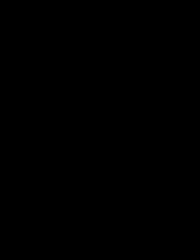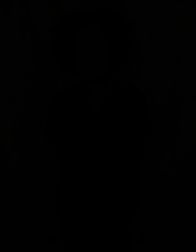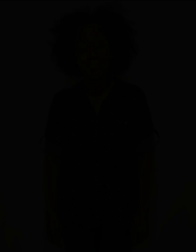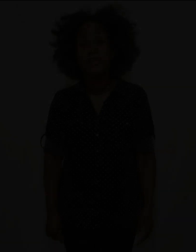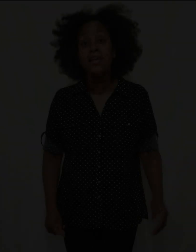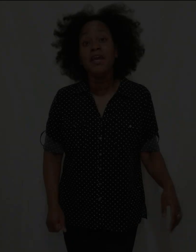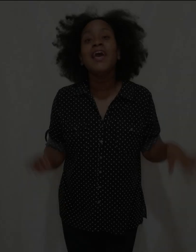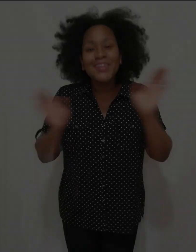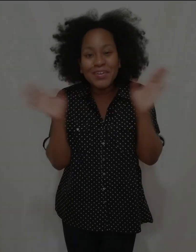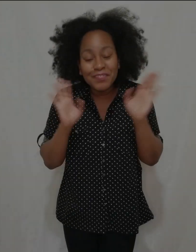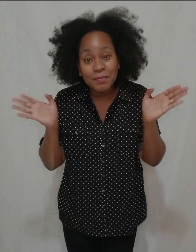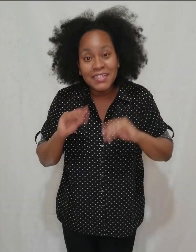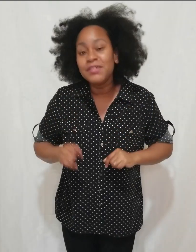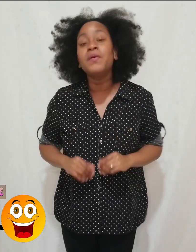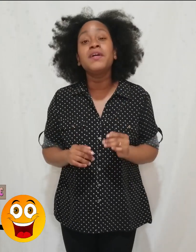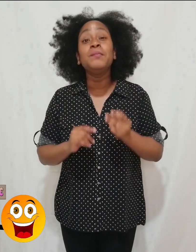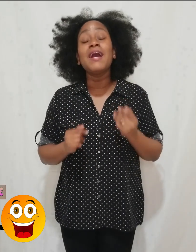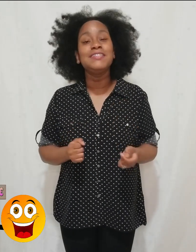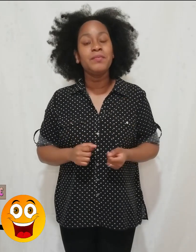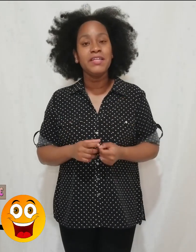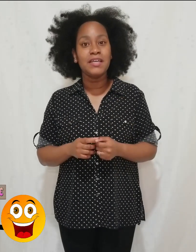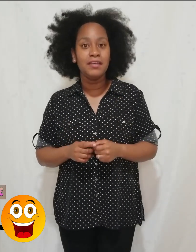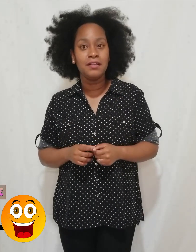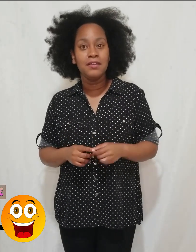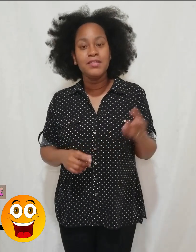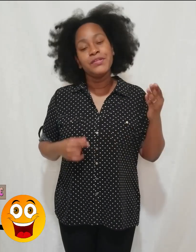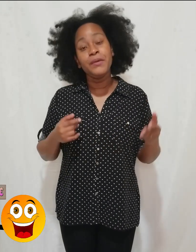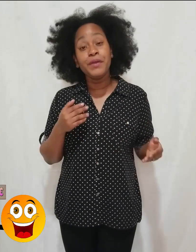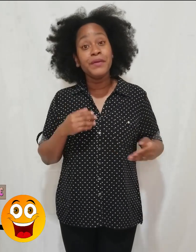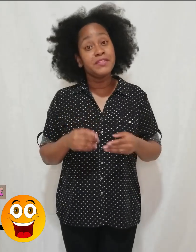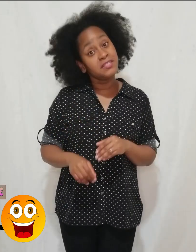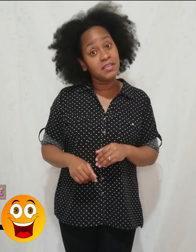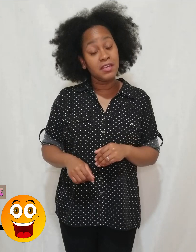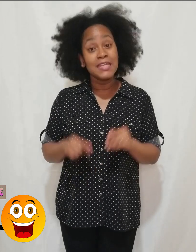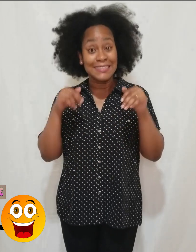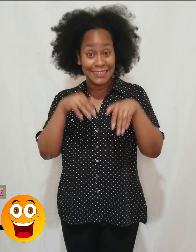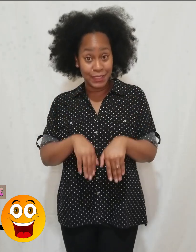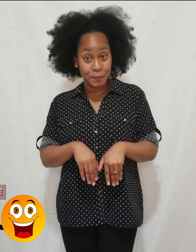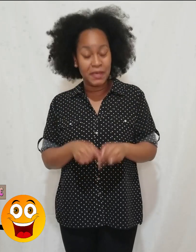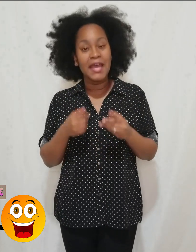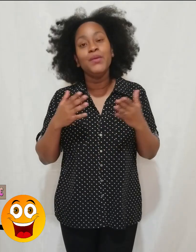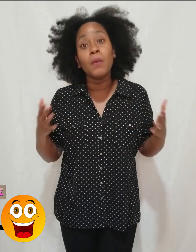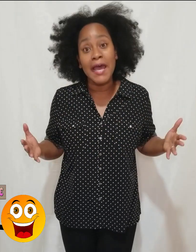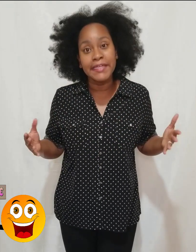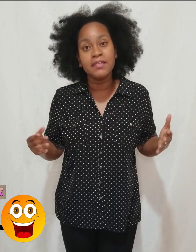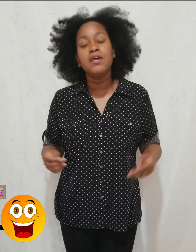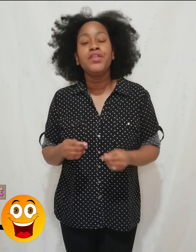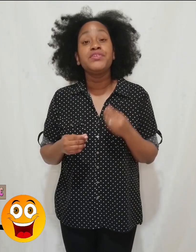Hello everybody, welcome back to my channel. Today we're going to sing Deep and Wide. The